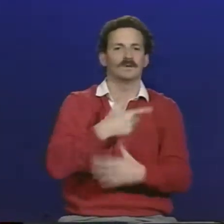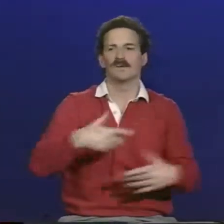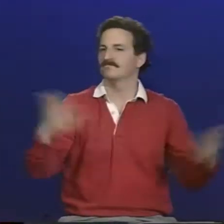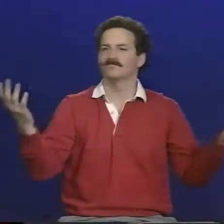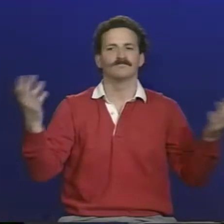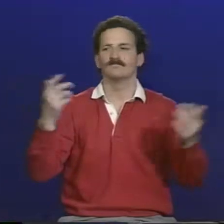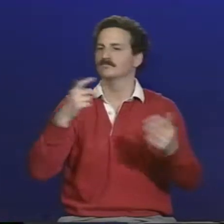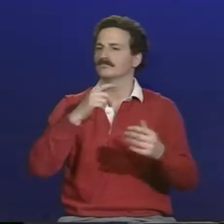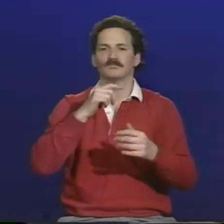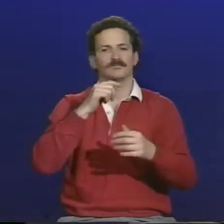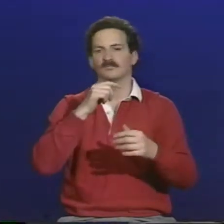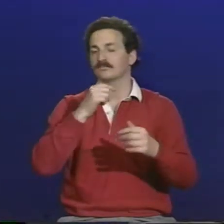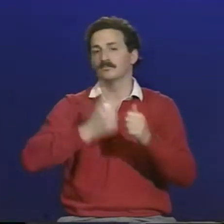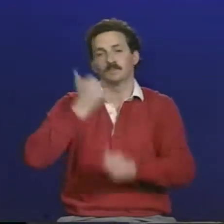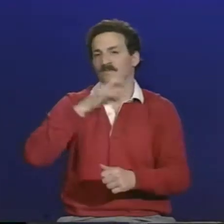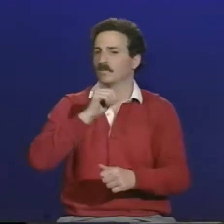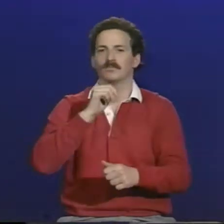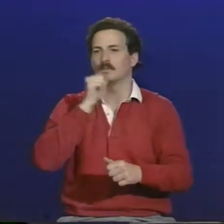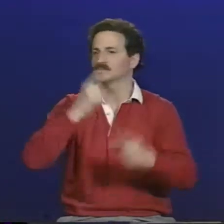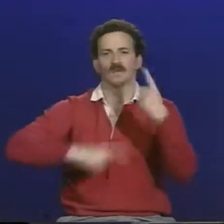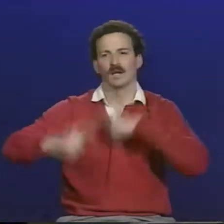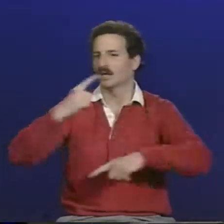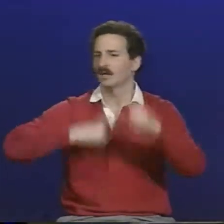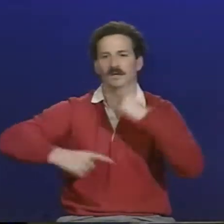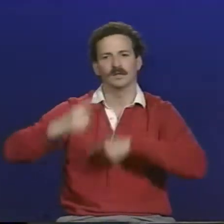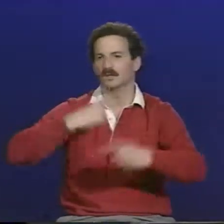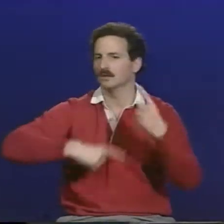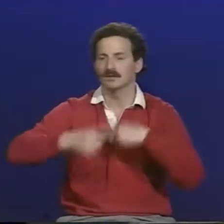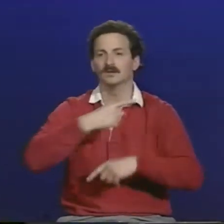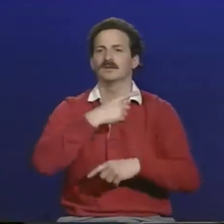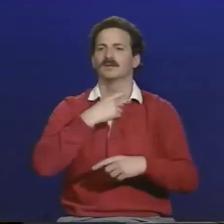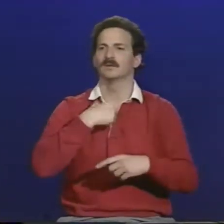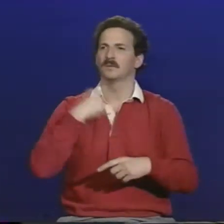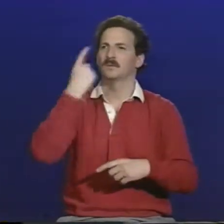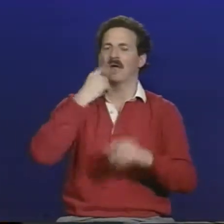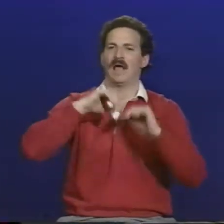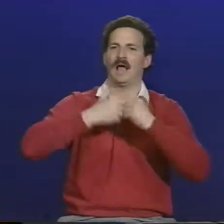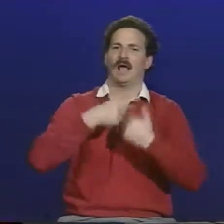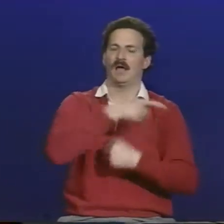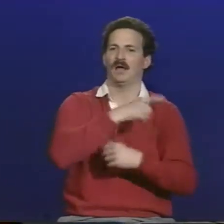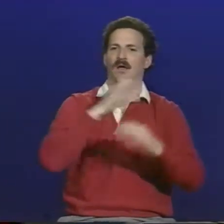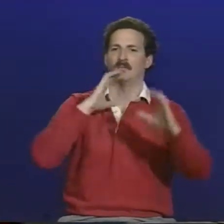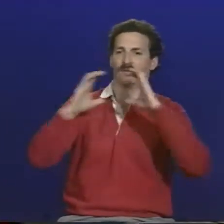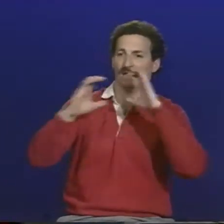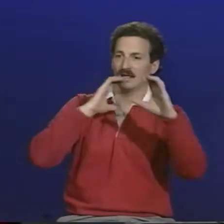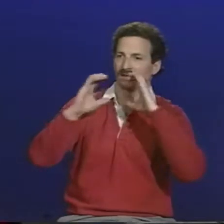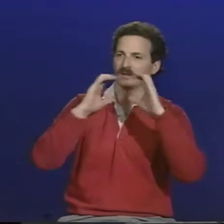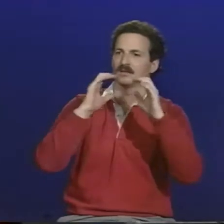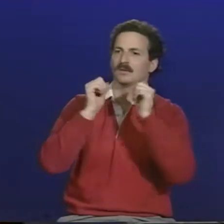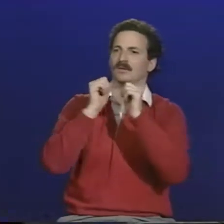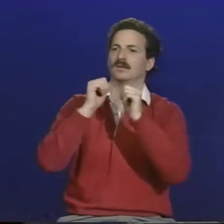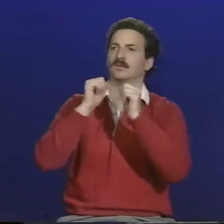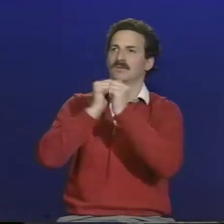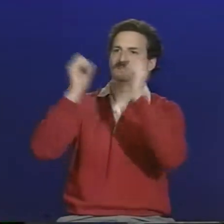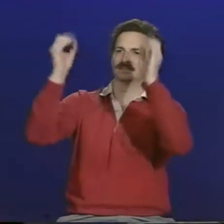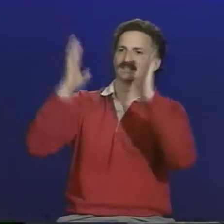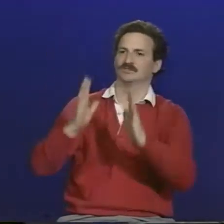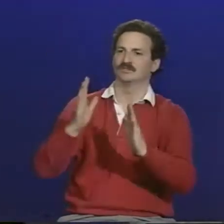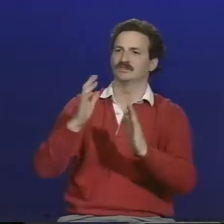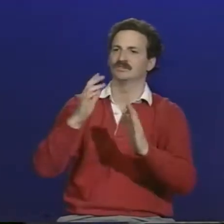Deaf students from regular public schools, I would say most of them don't even sign. And I often wondered how it is they manage to